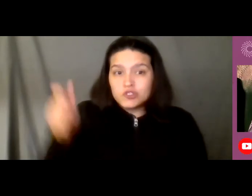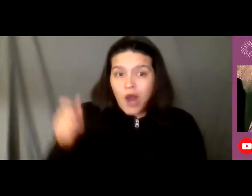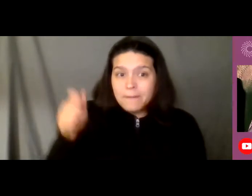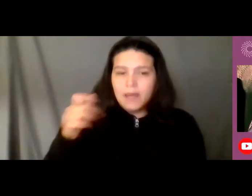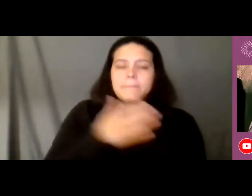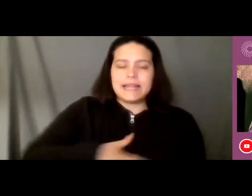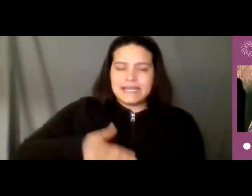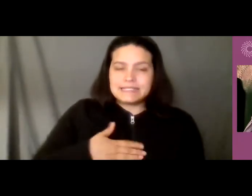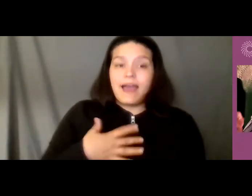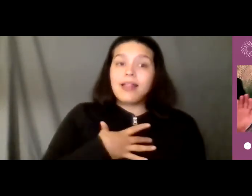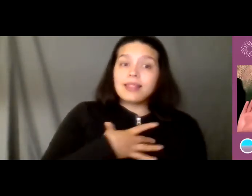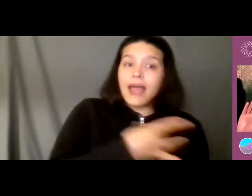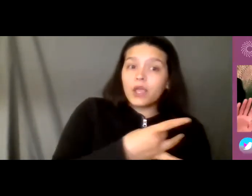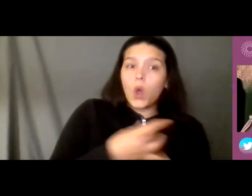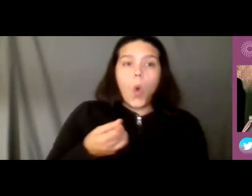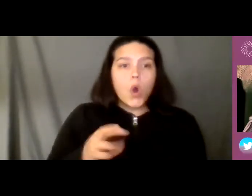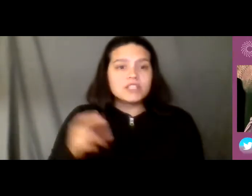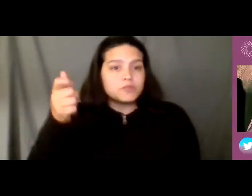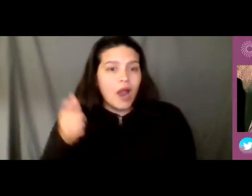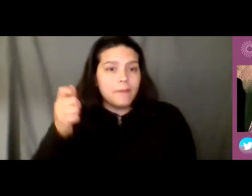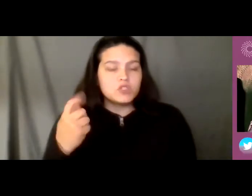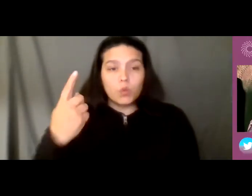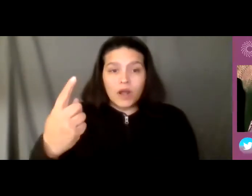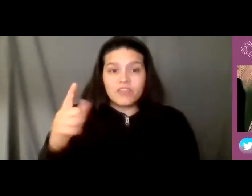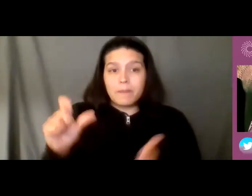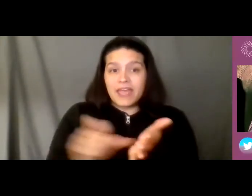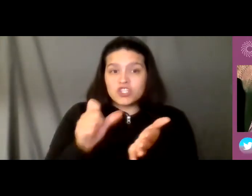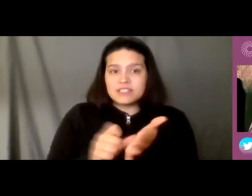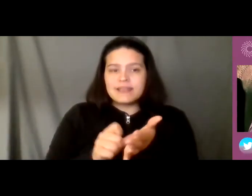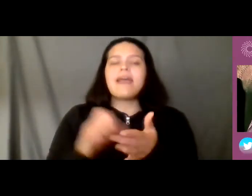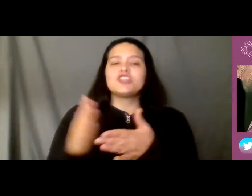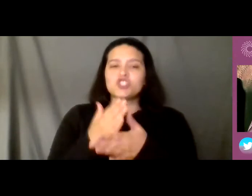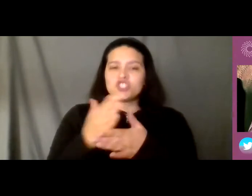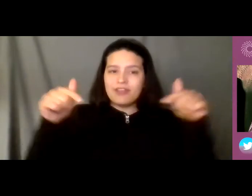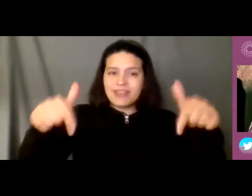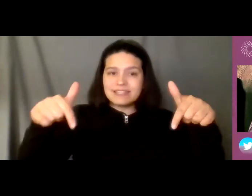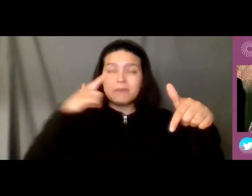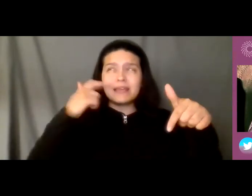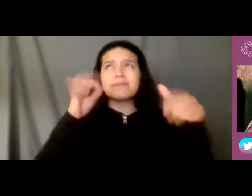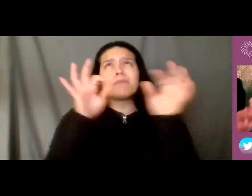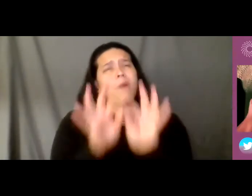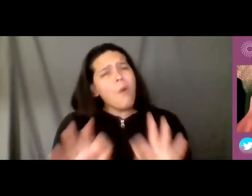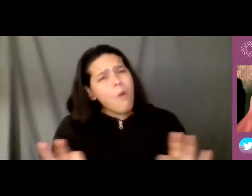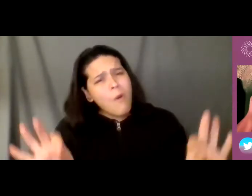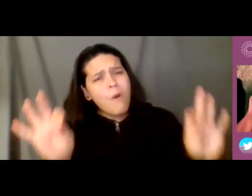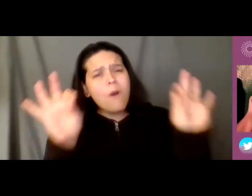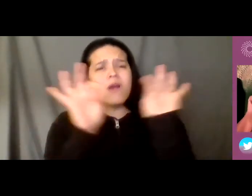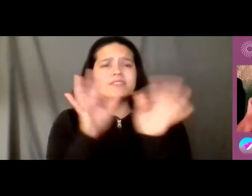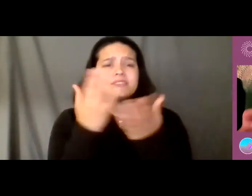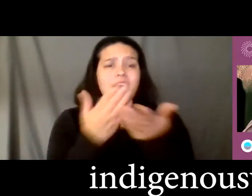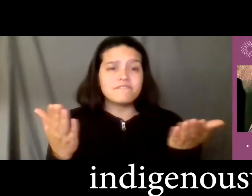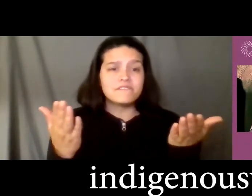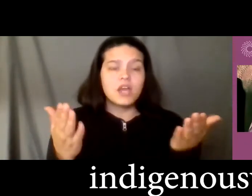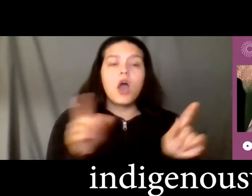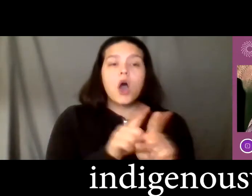uh to one of those pages share this uh it's really important stuff also again at our